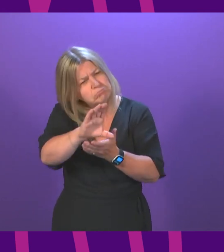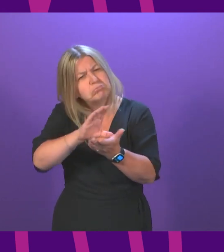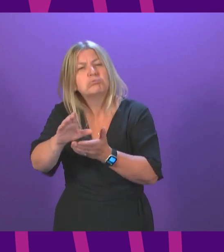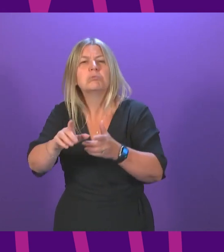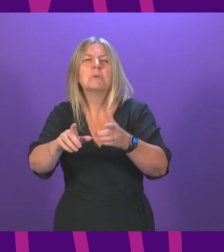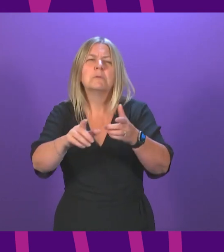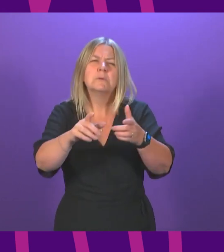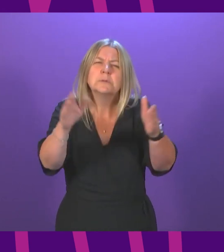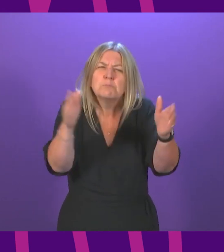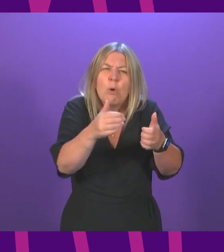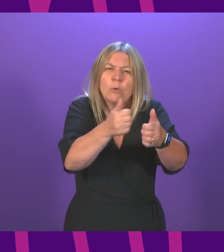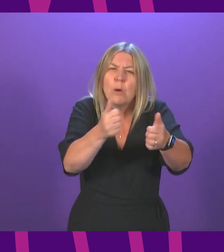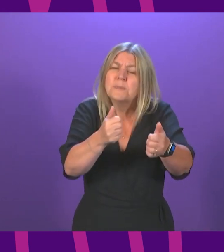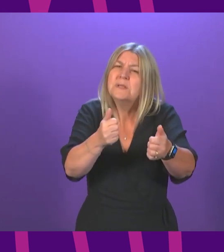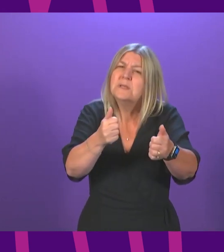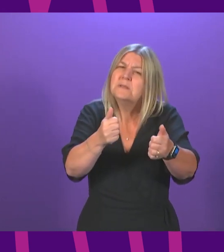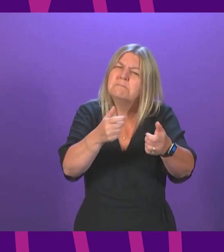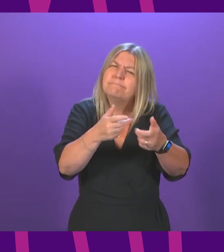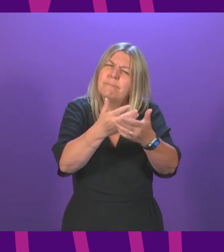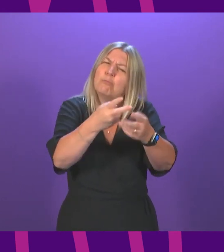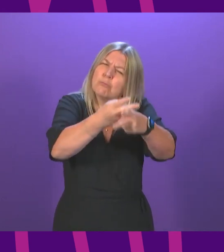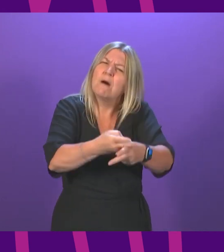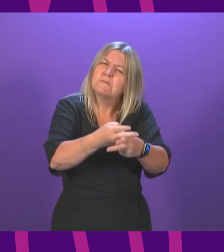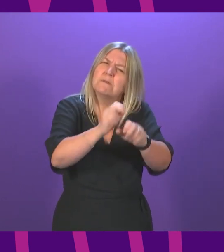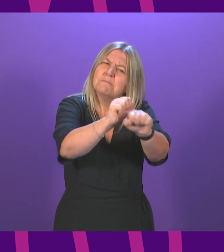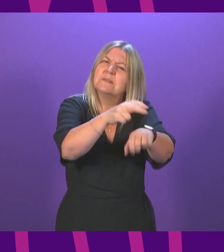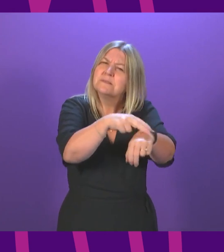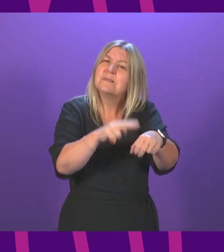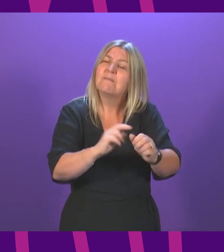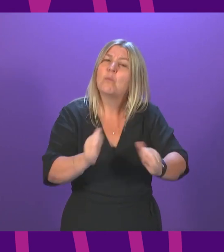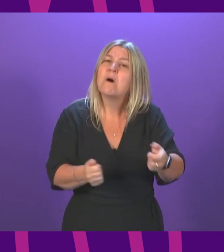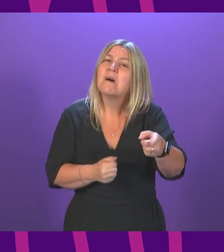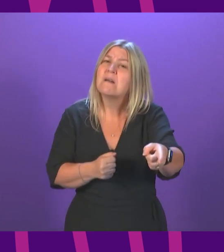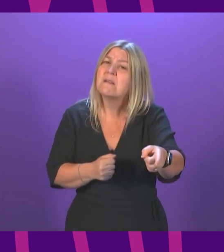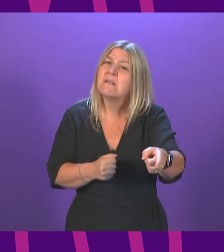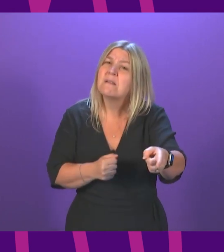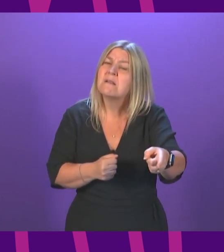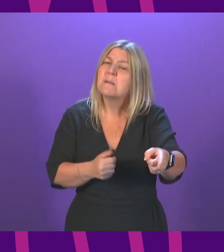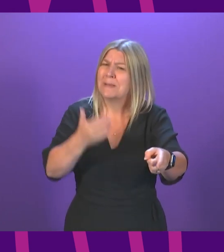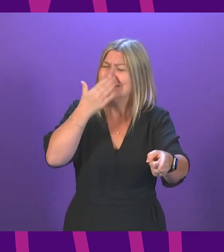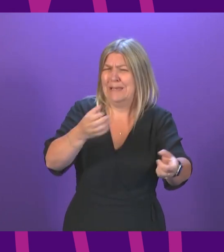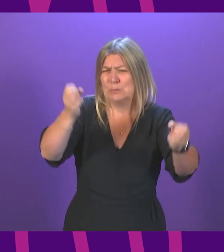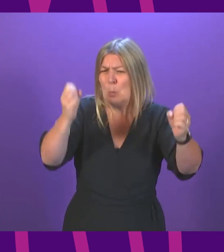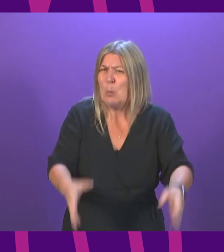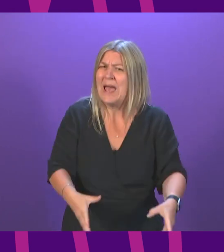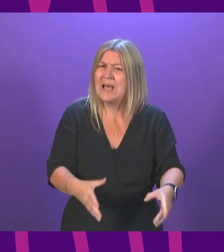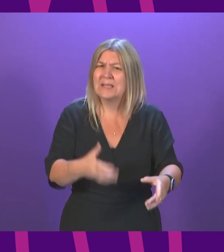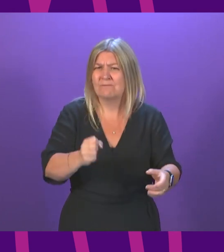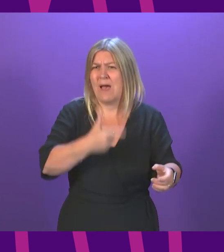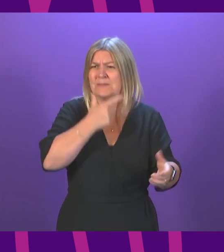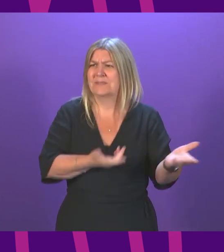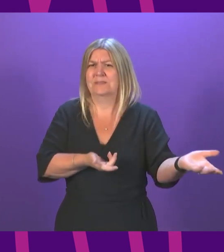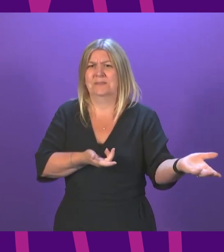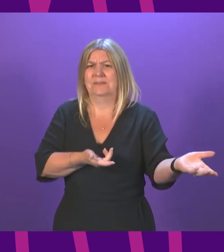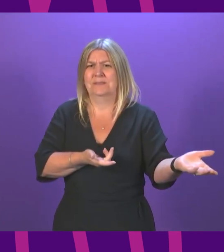going to small companies and those who need it to recover from the pandemic. At the heart of this obscene level of waste is an economy that puts a